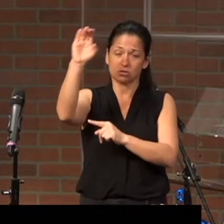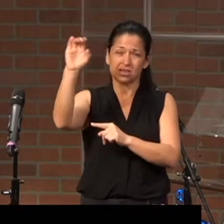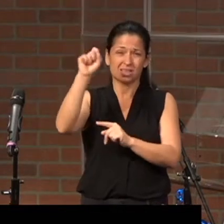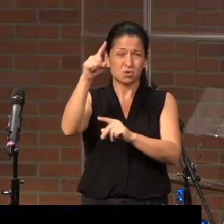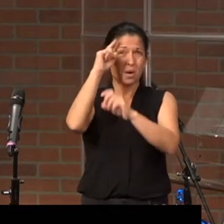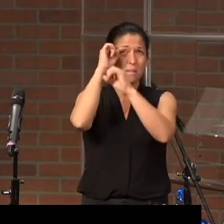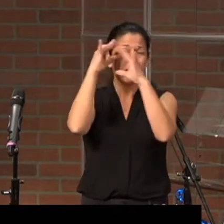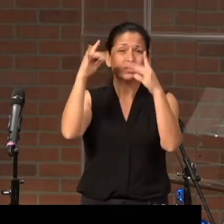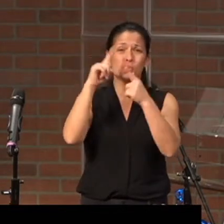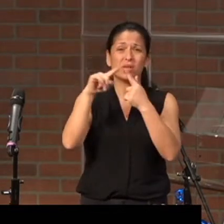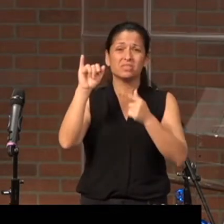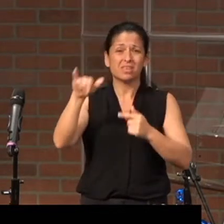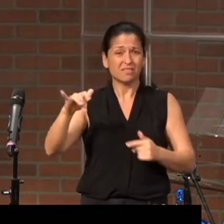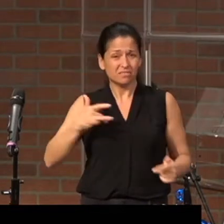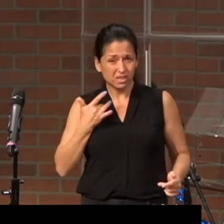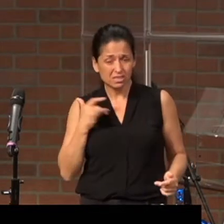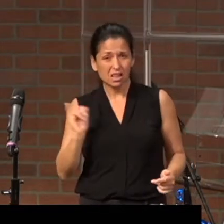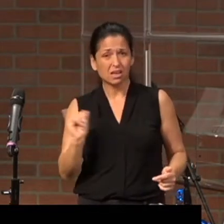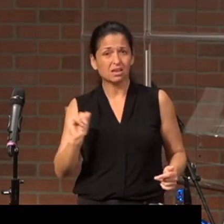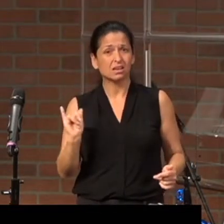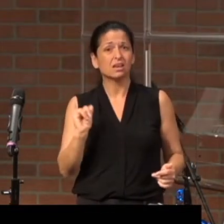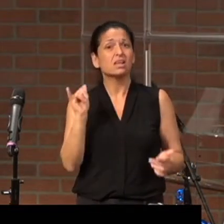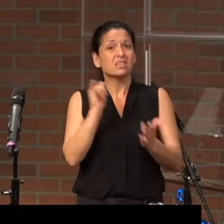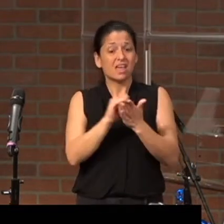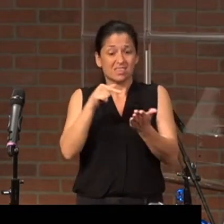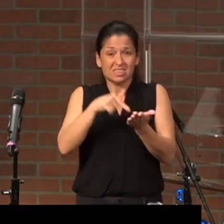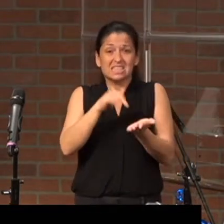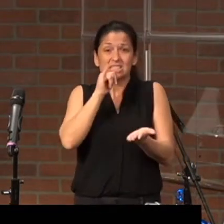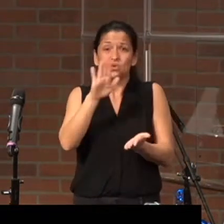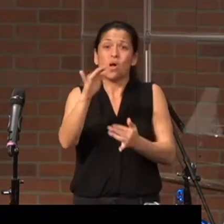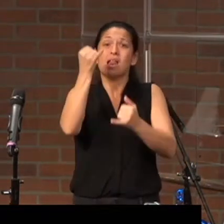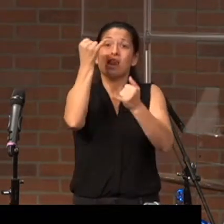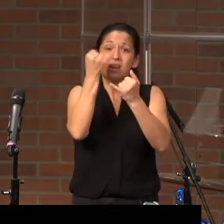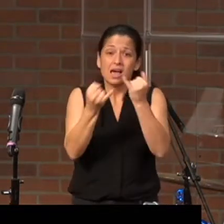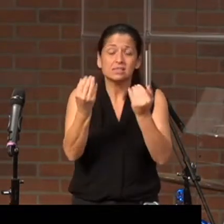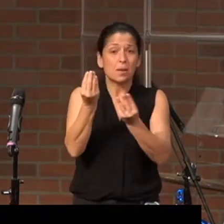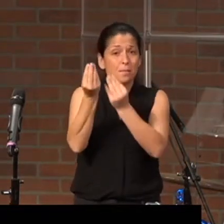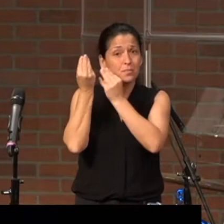would feel like? This is your last memory?